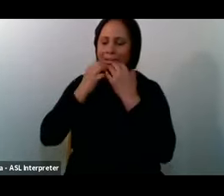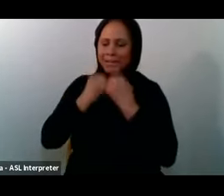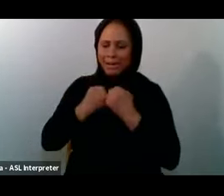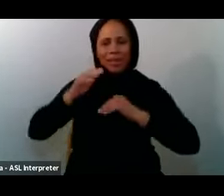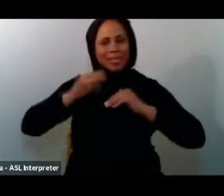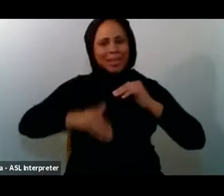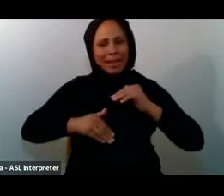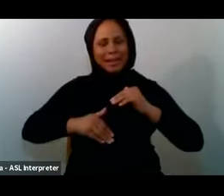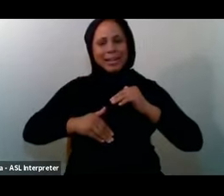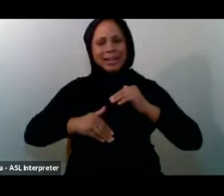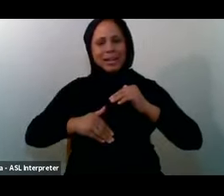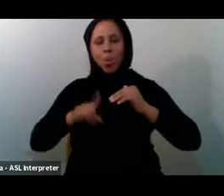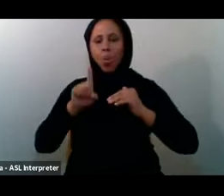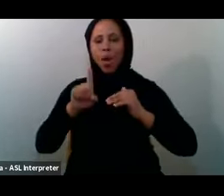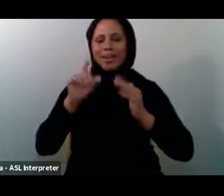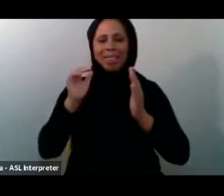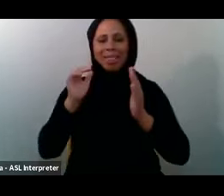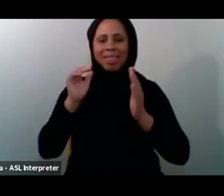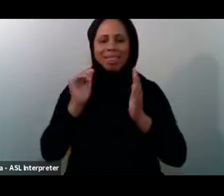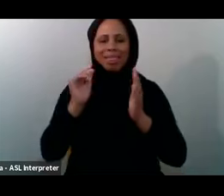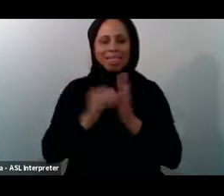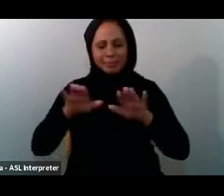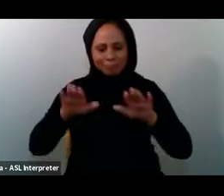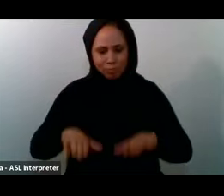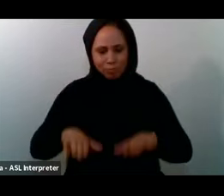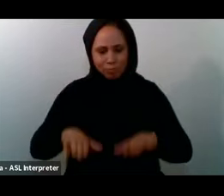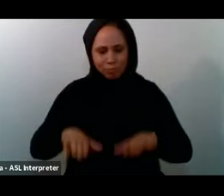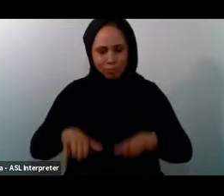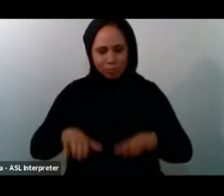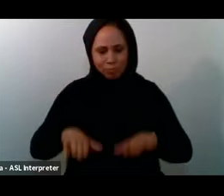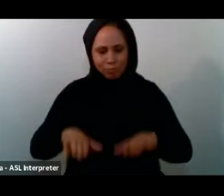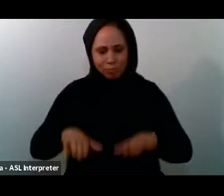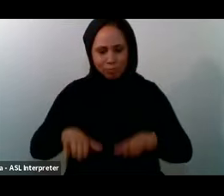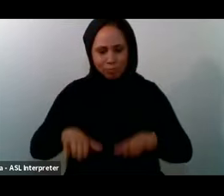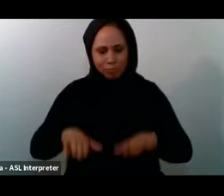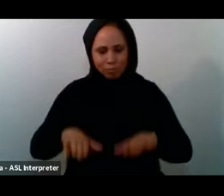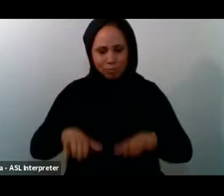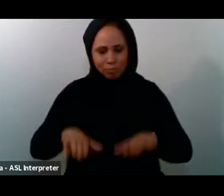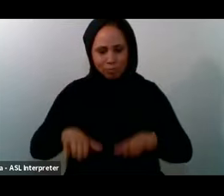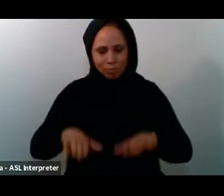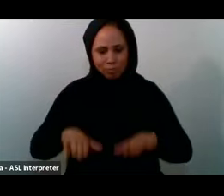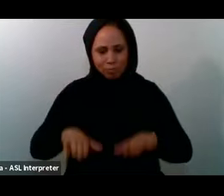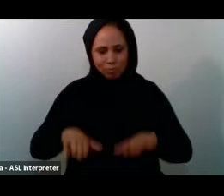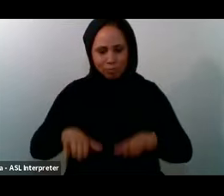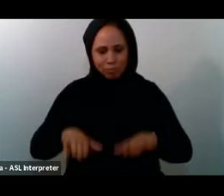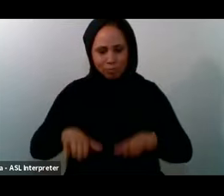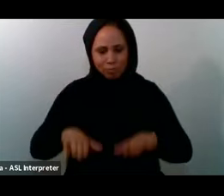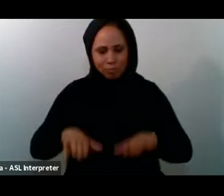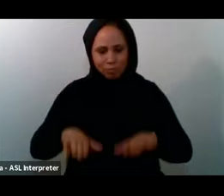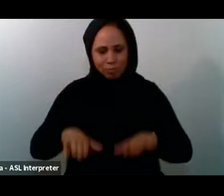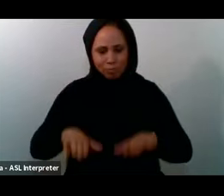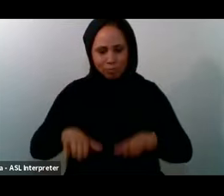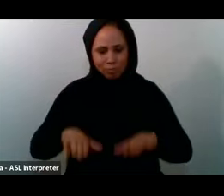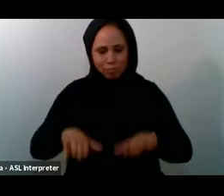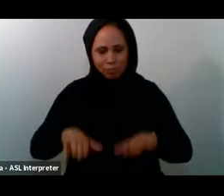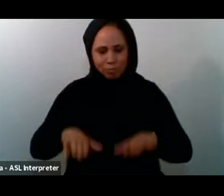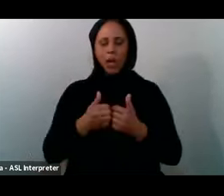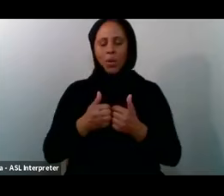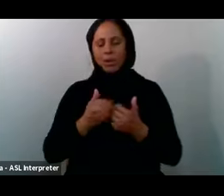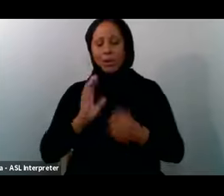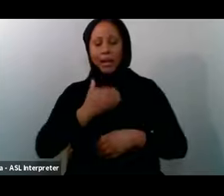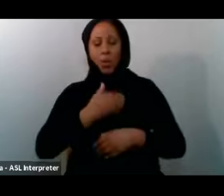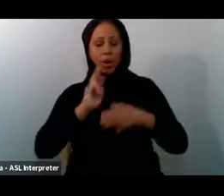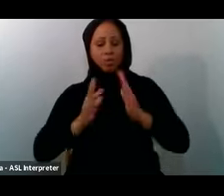Salah And prayer This is how Our pious Predecessors This is how Our Prophet Muhammad Looked at